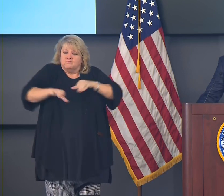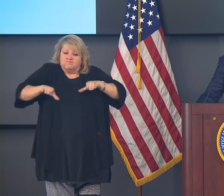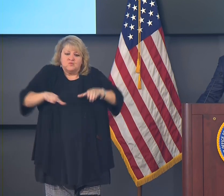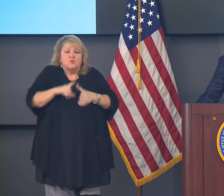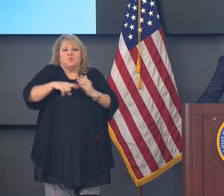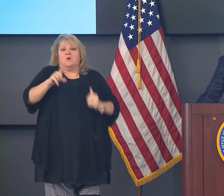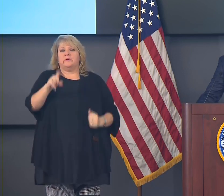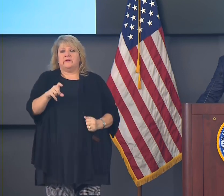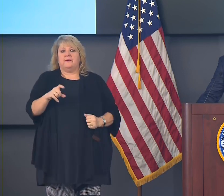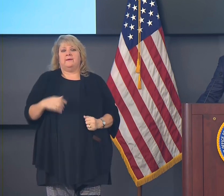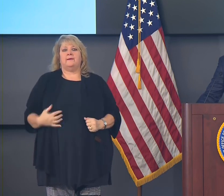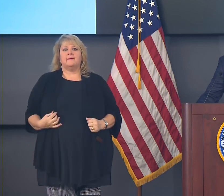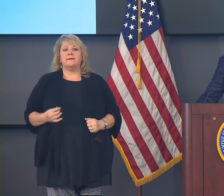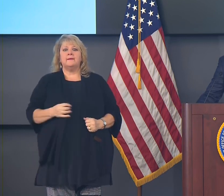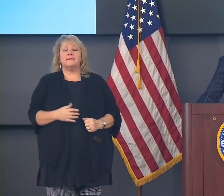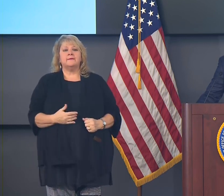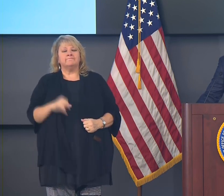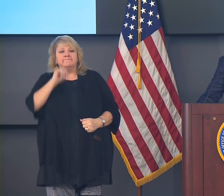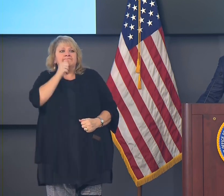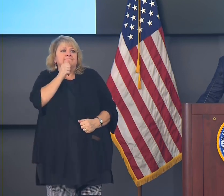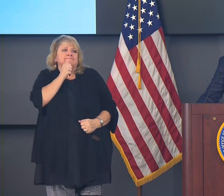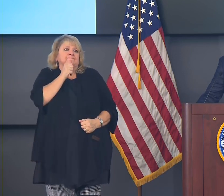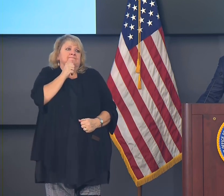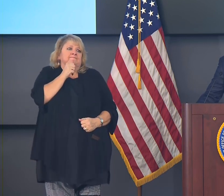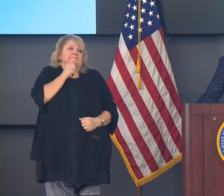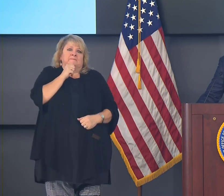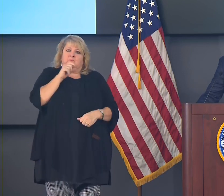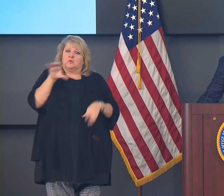that we flatten the curve again.